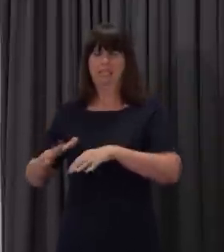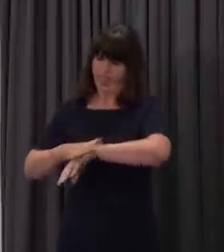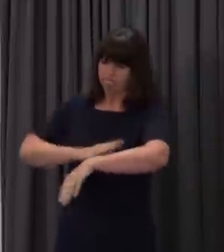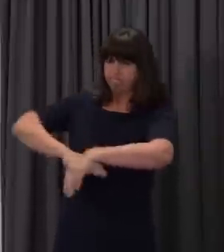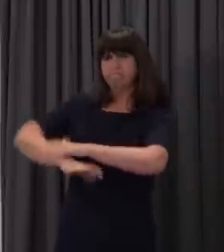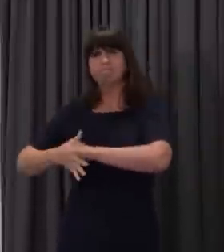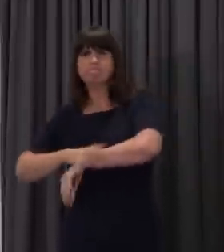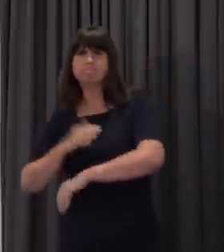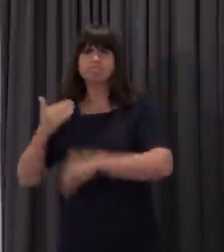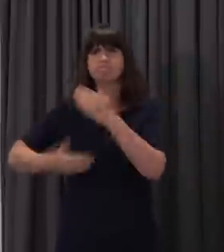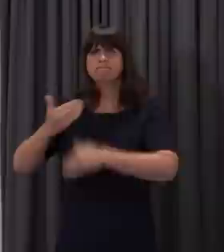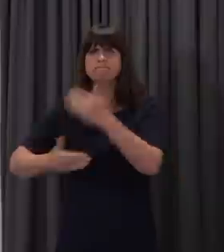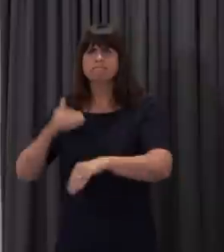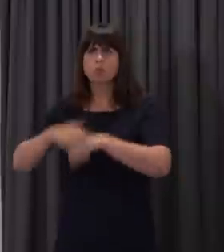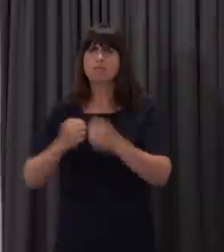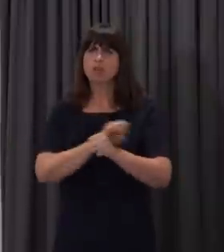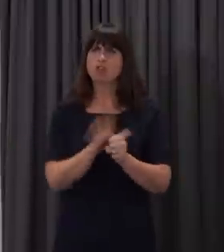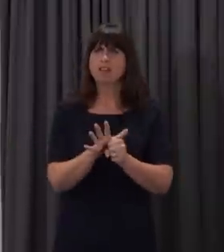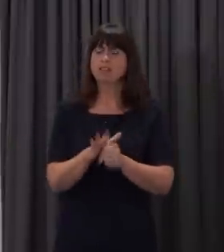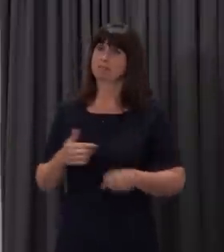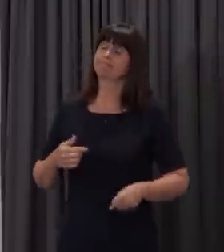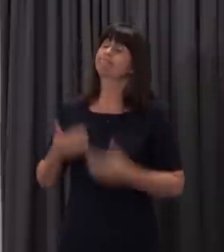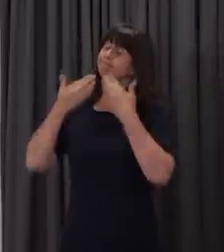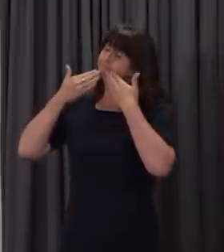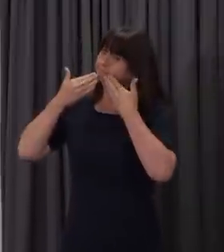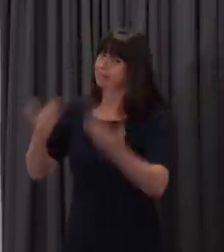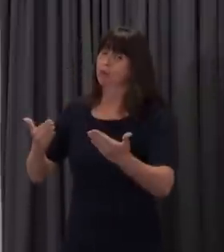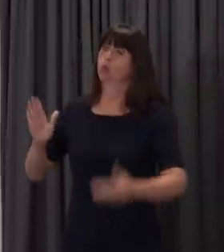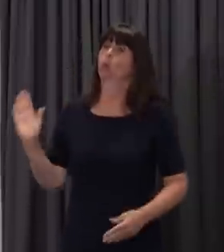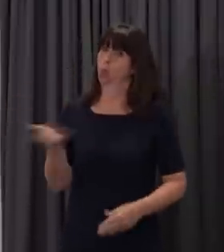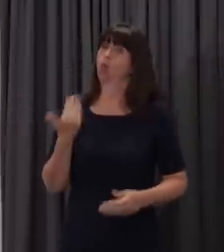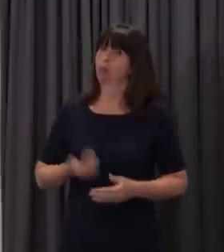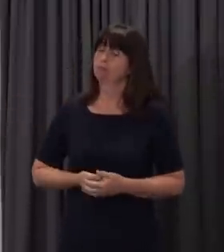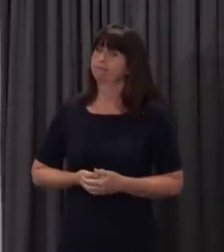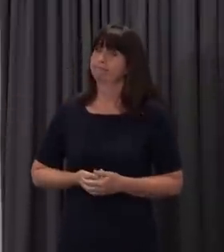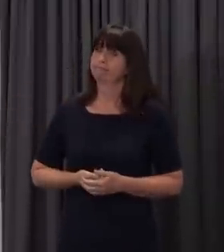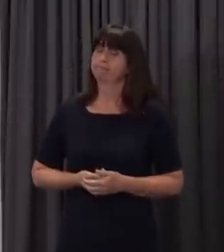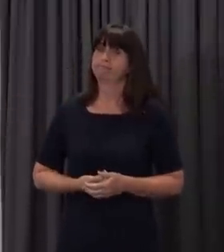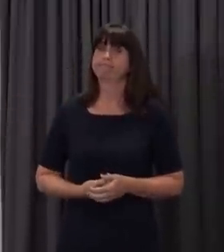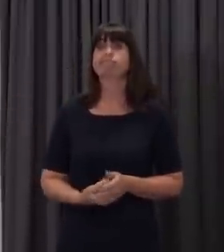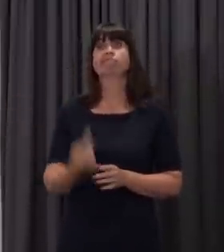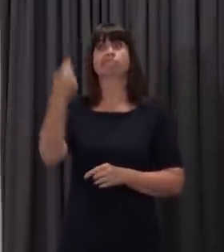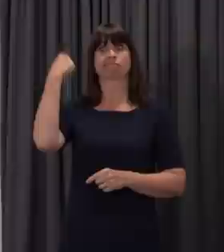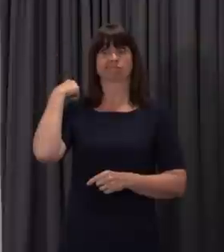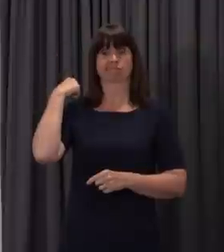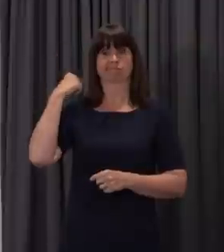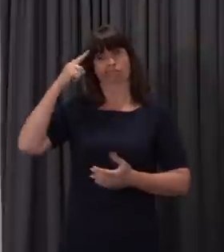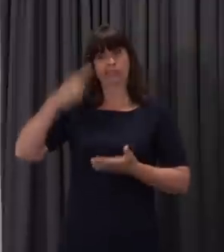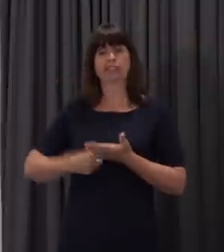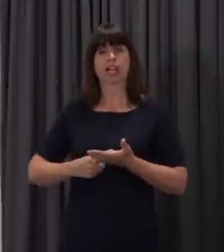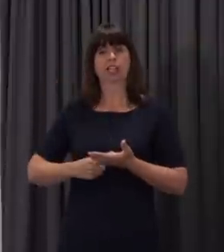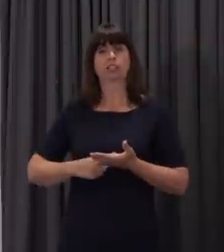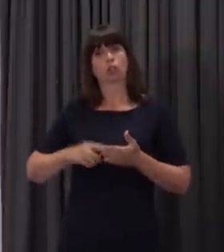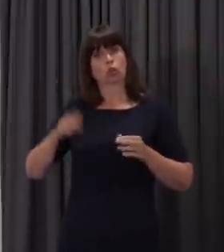And once again, I want to say a massive thank you. Diolch og allan. Since the decision to close schools for statutory